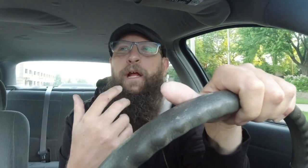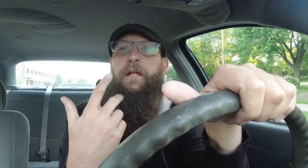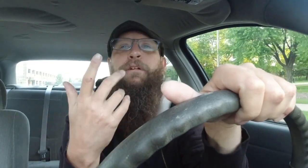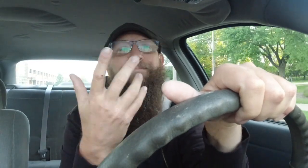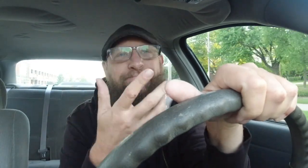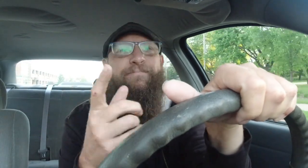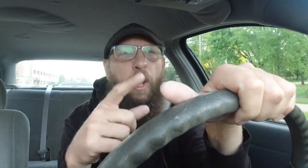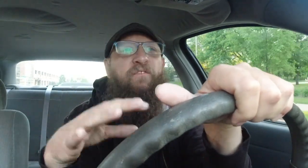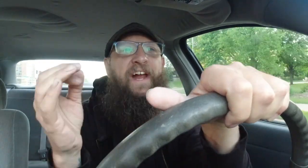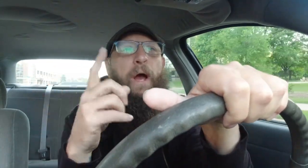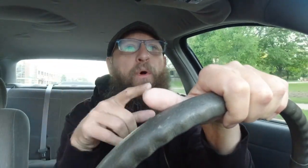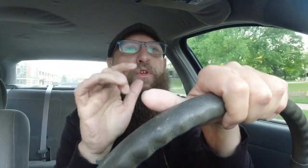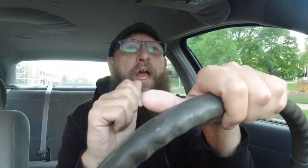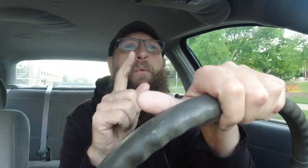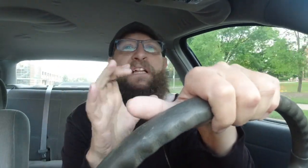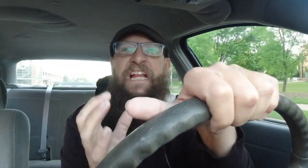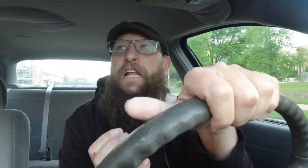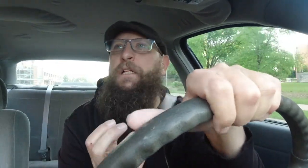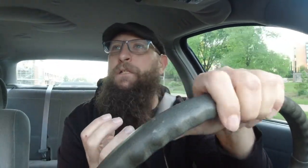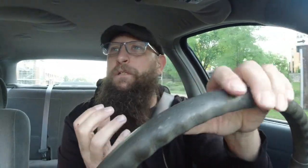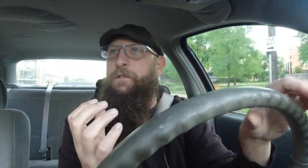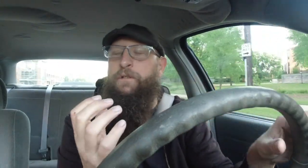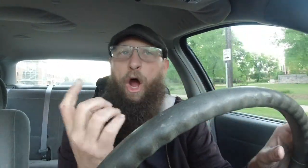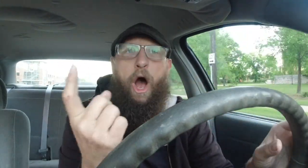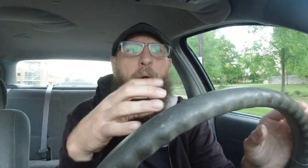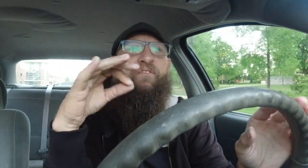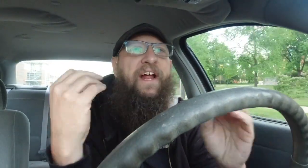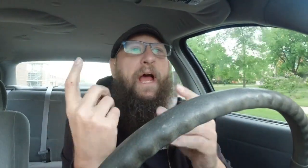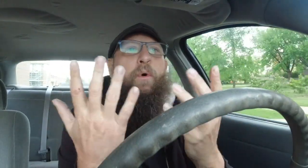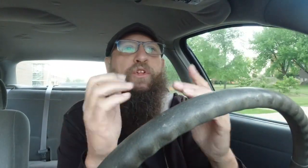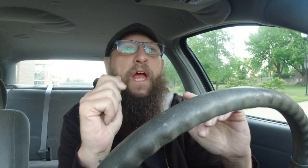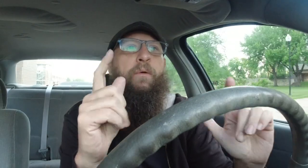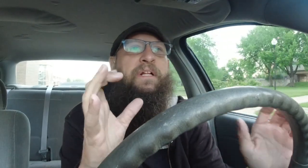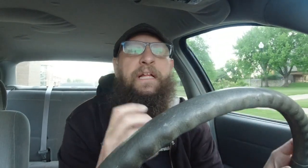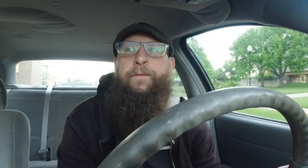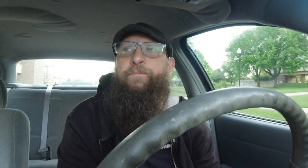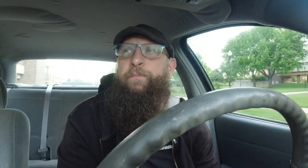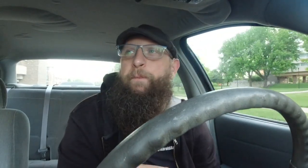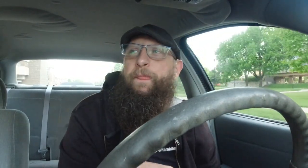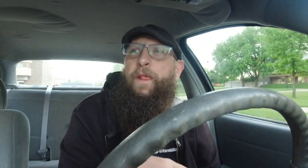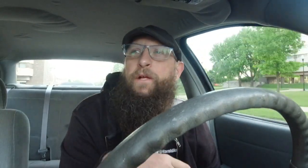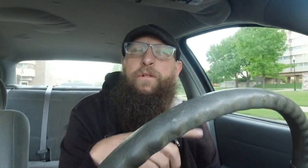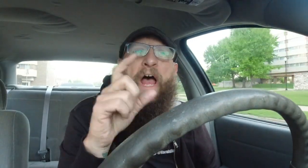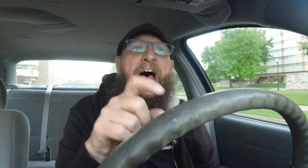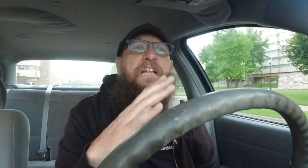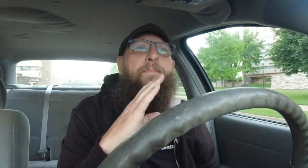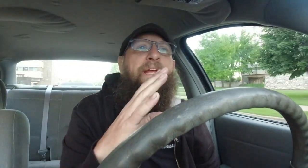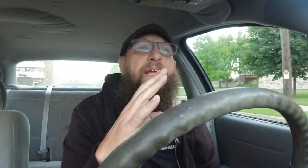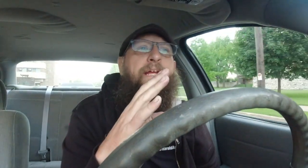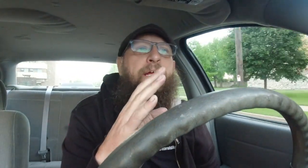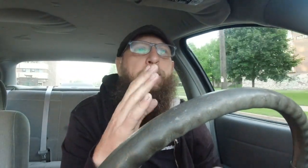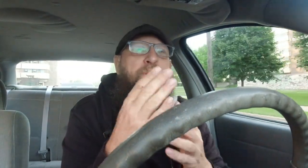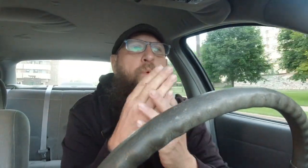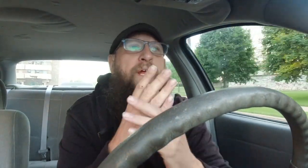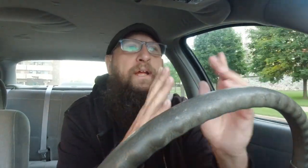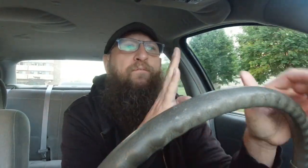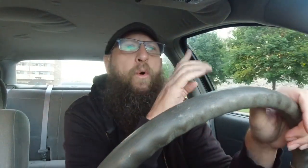okay go find out what you a1c always find out what you a1c there has to be between 4